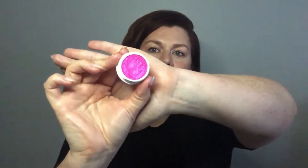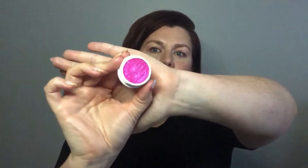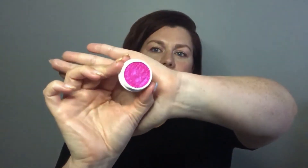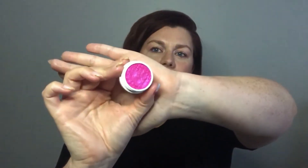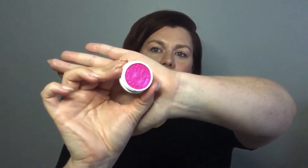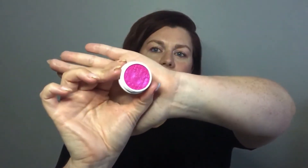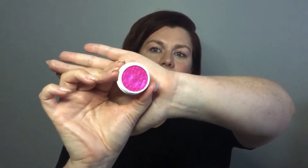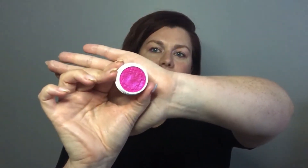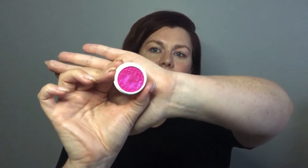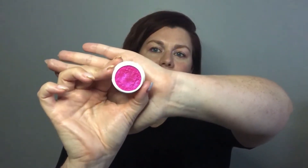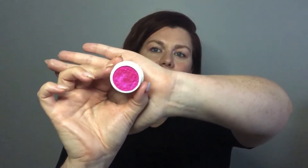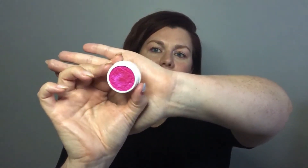check that out